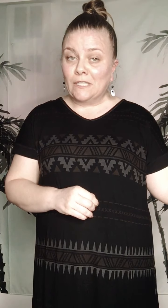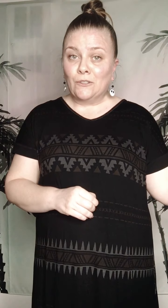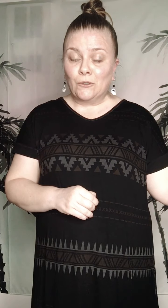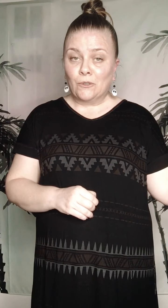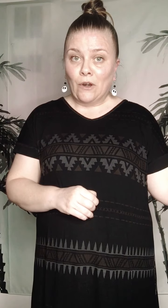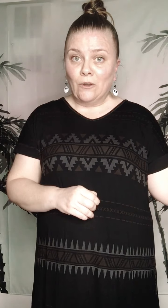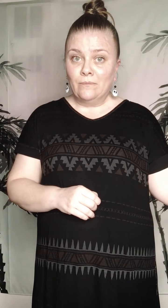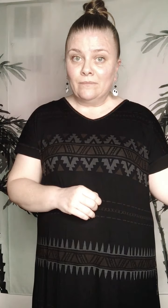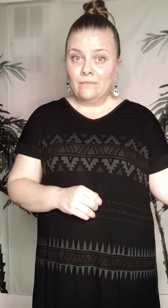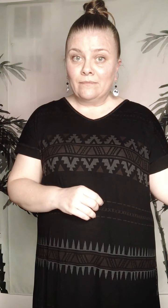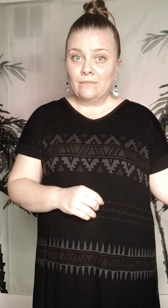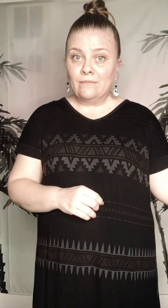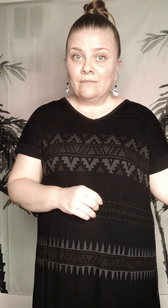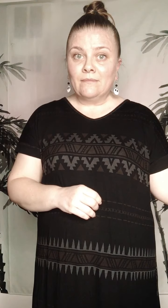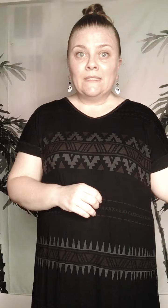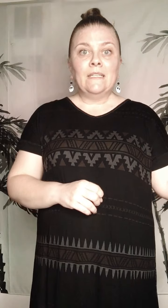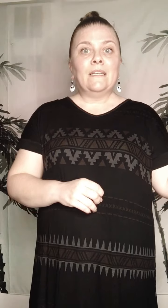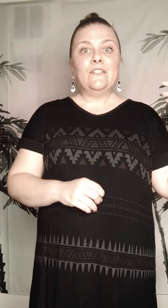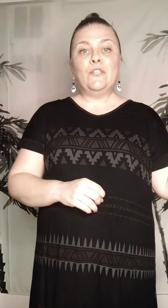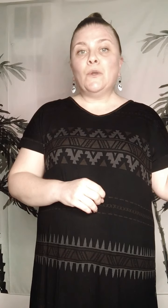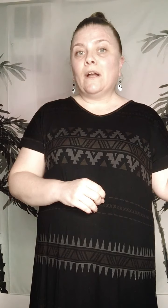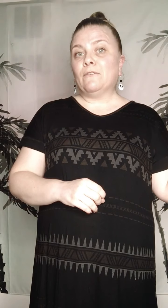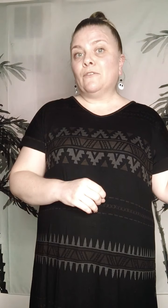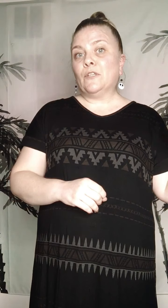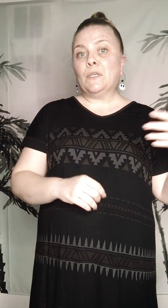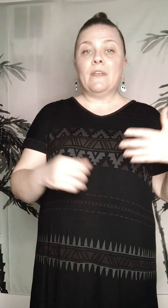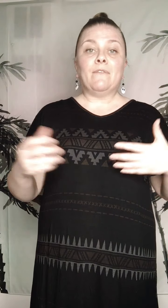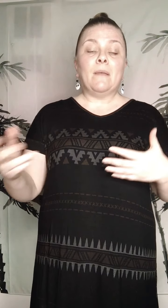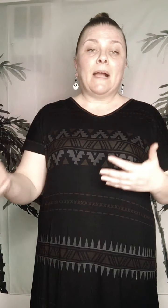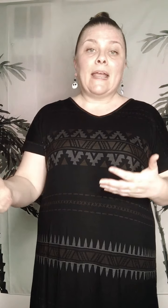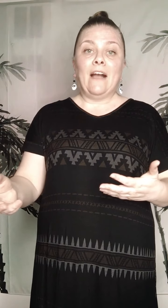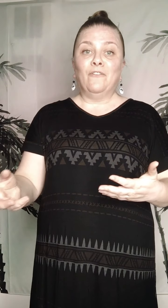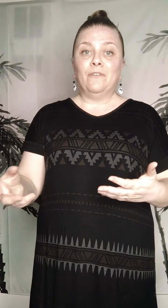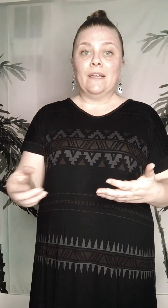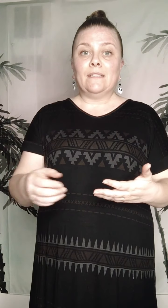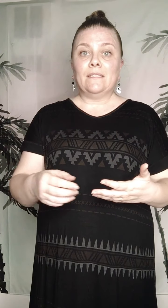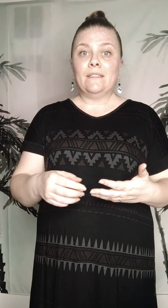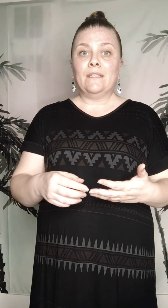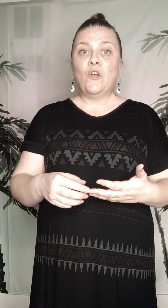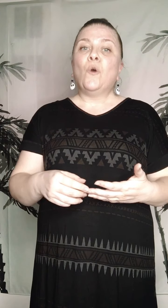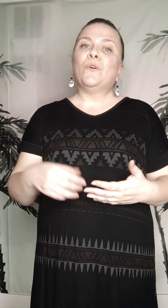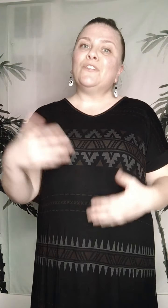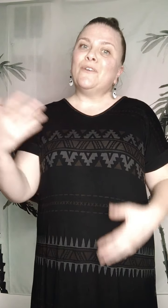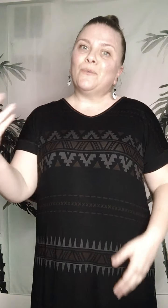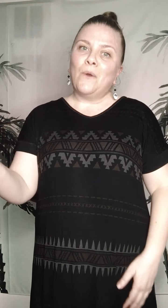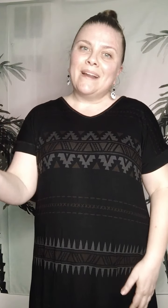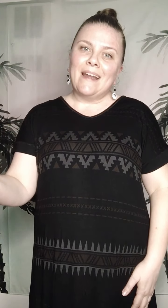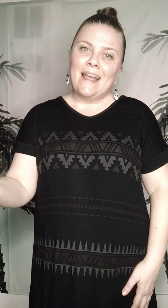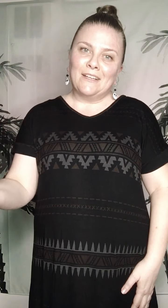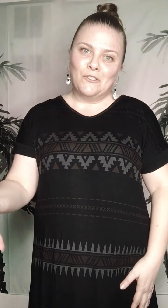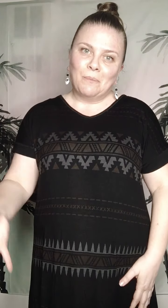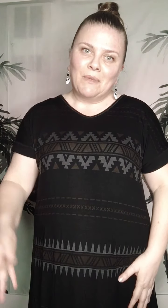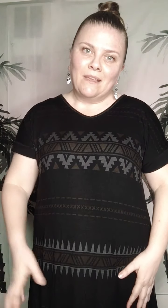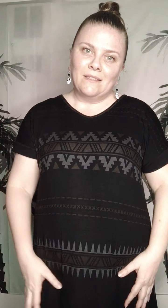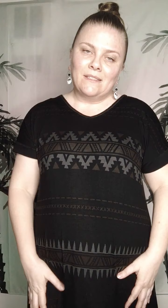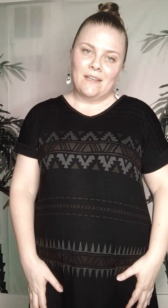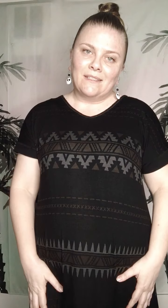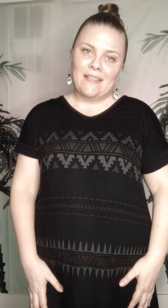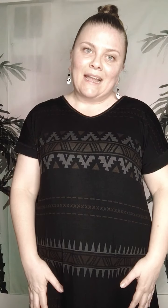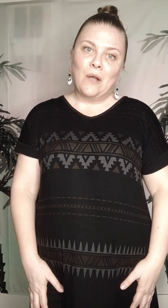LuLaRoe? Do you offer free shipping if they buy an outfit? Or do you throw in an extra piece as like a